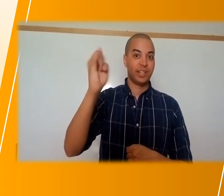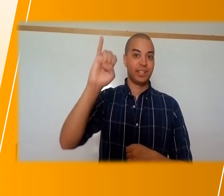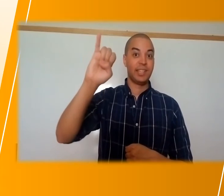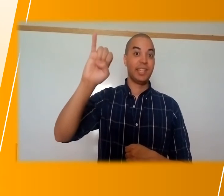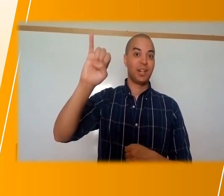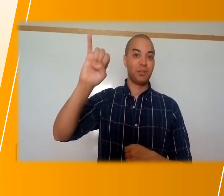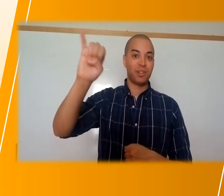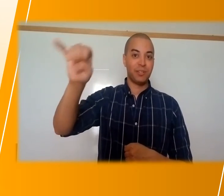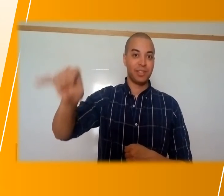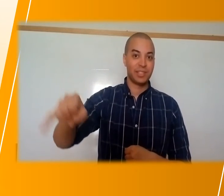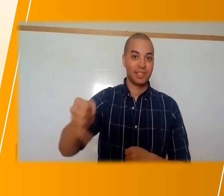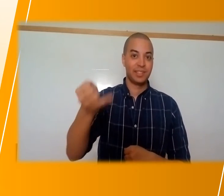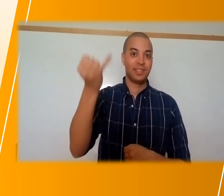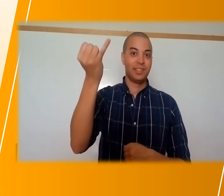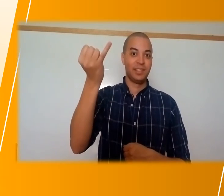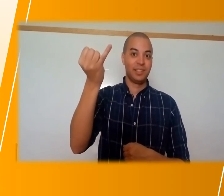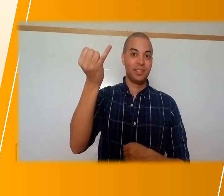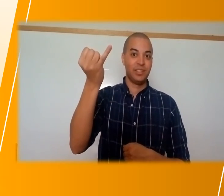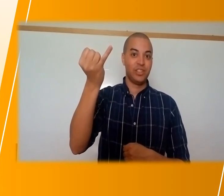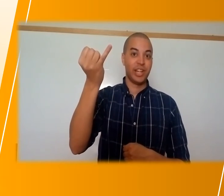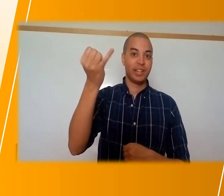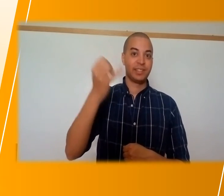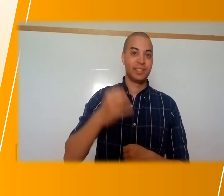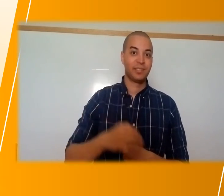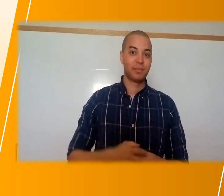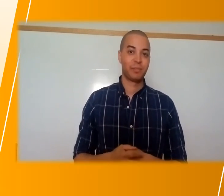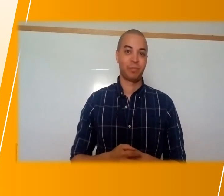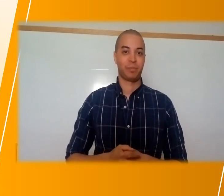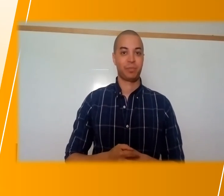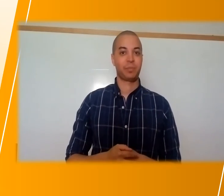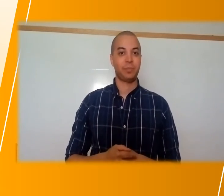J in the air in front of us. J.